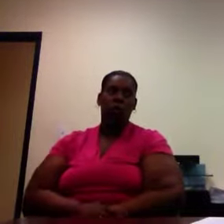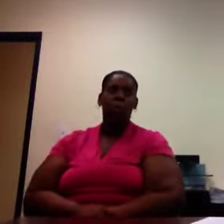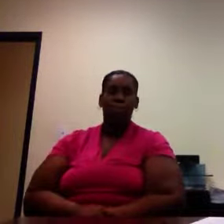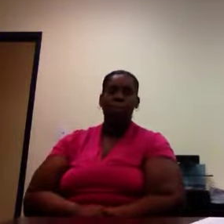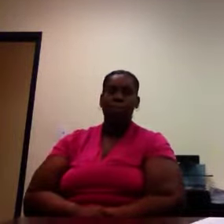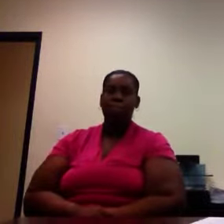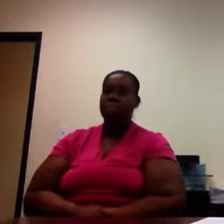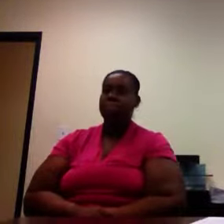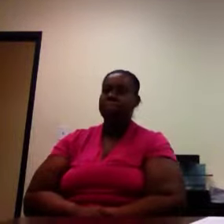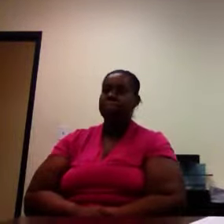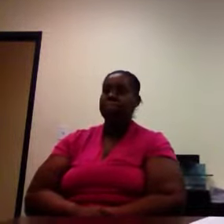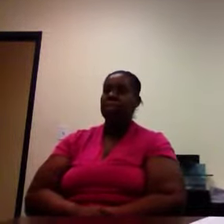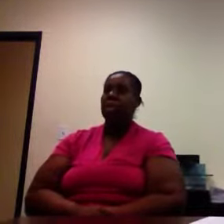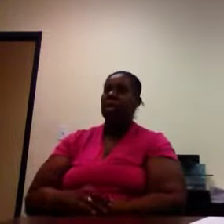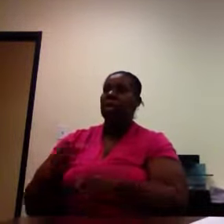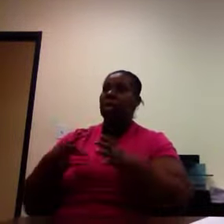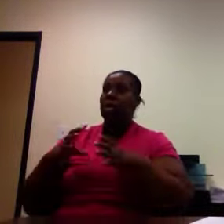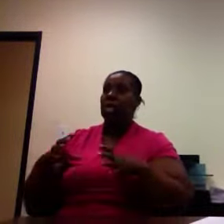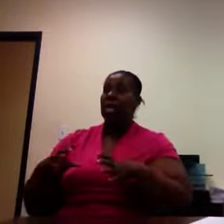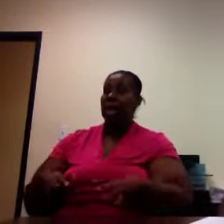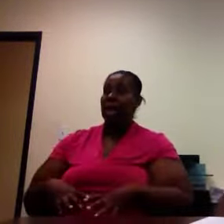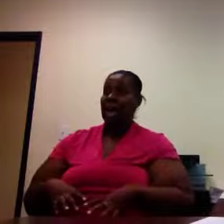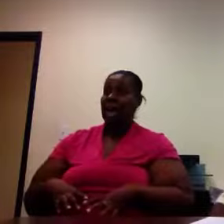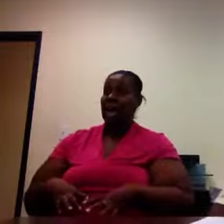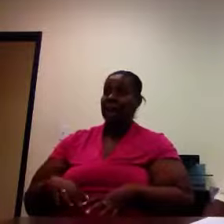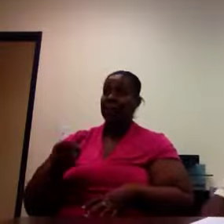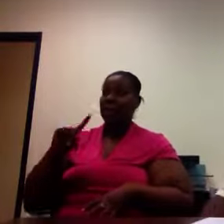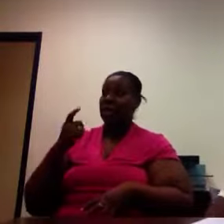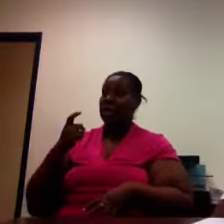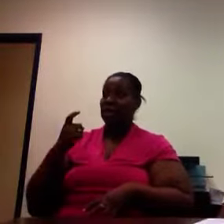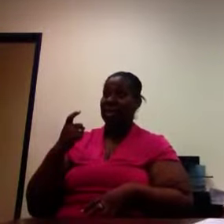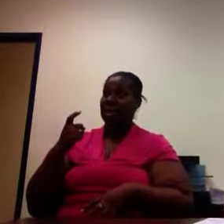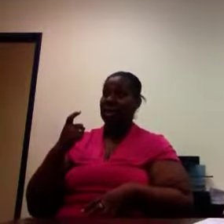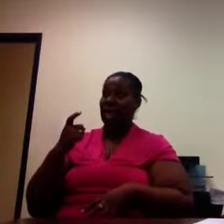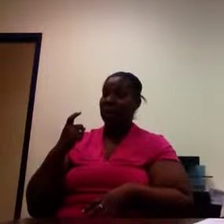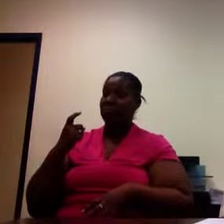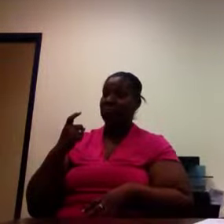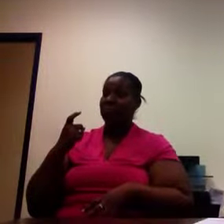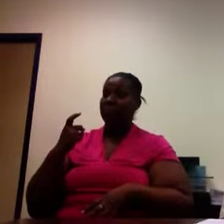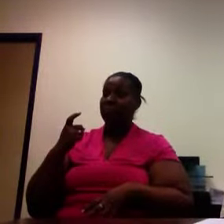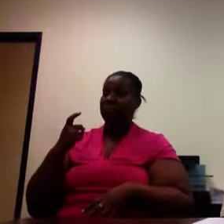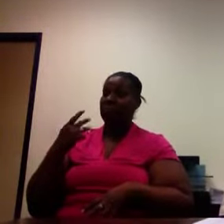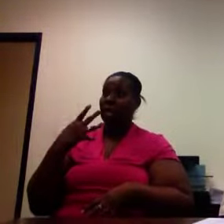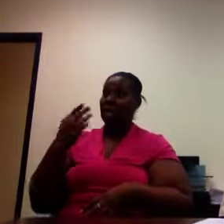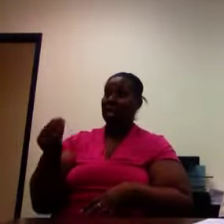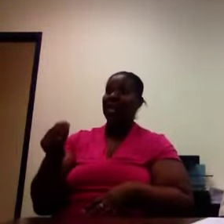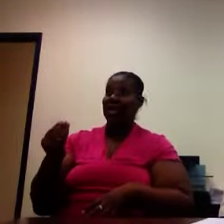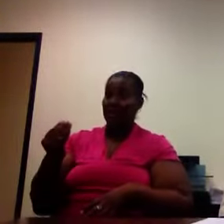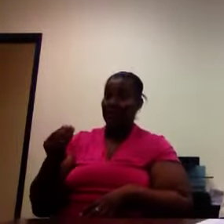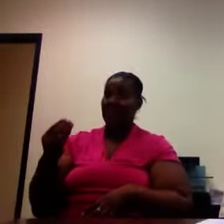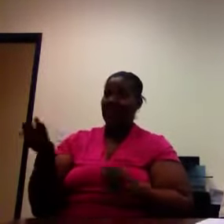No client upon arriving here under any circumstances may be permitted to leave this property walking.